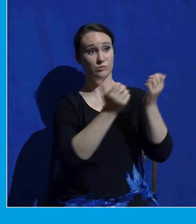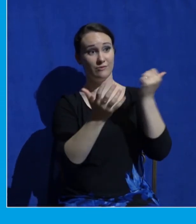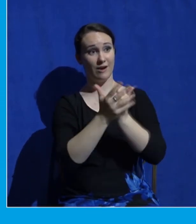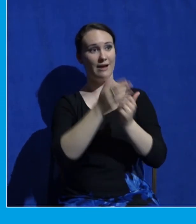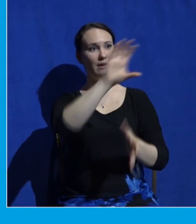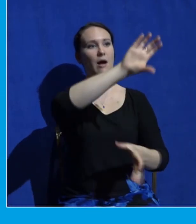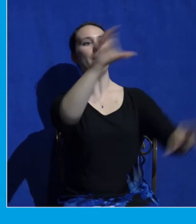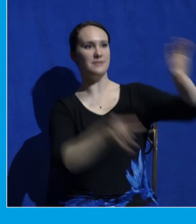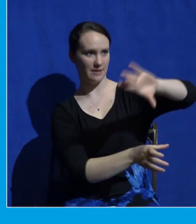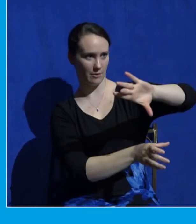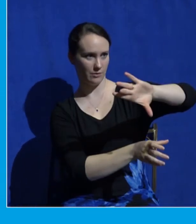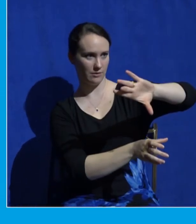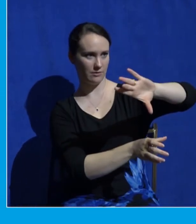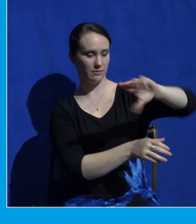and they'll chop his head off.